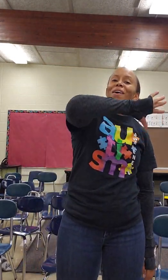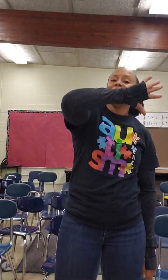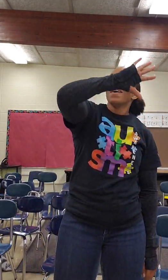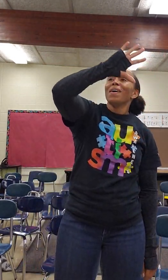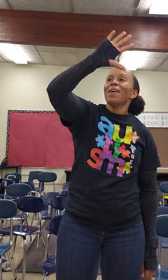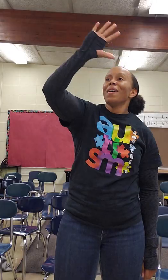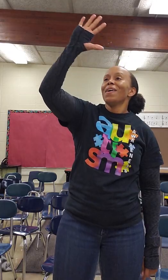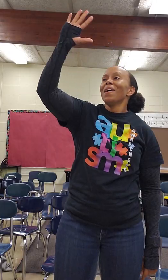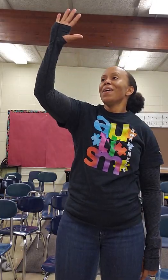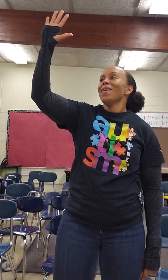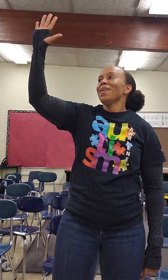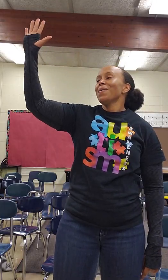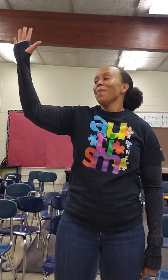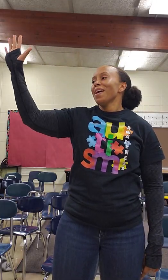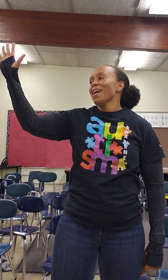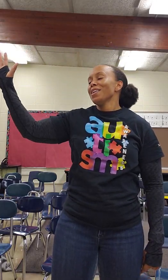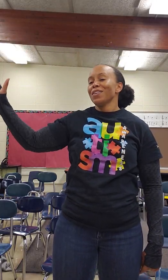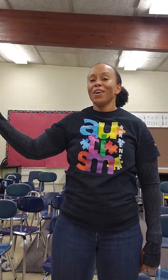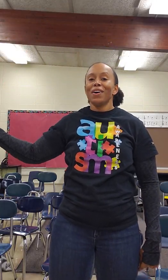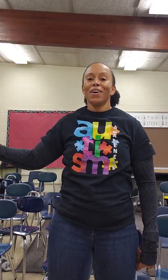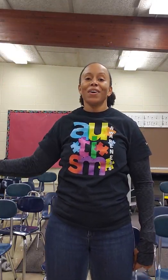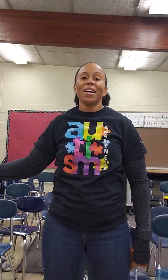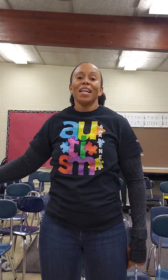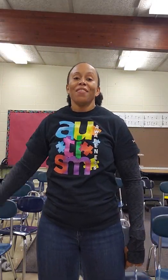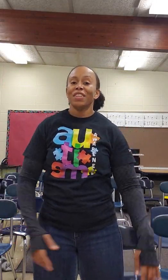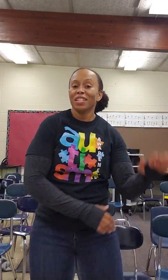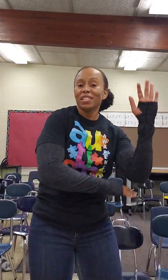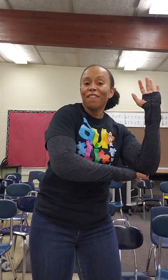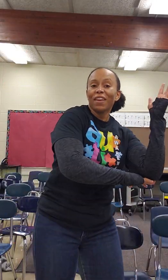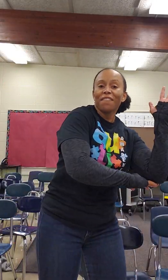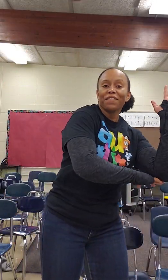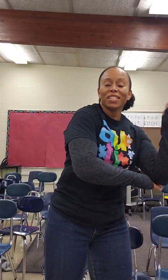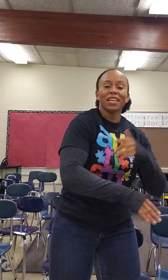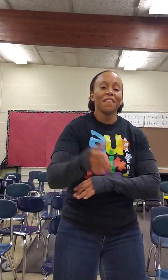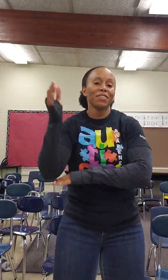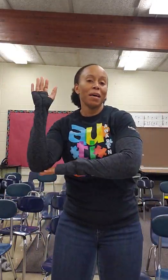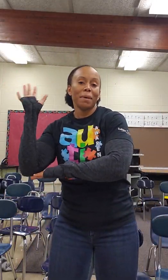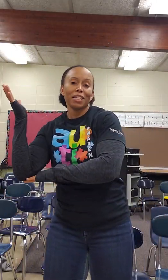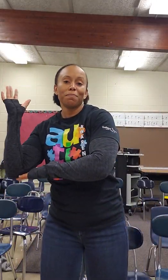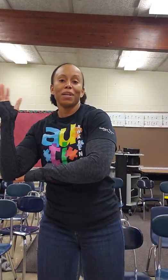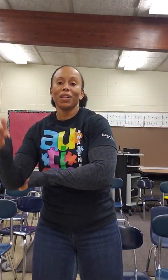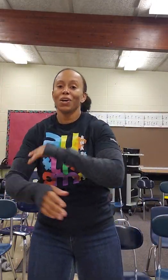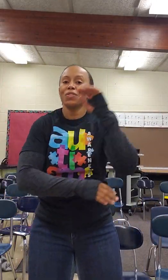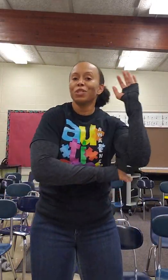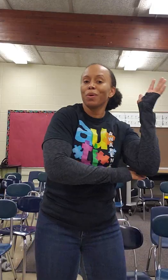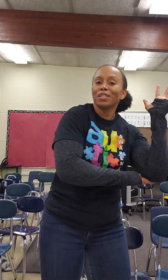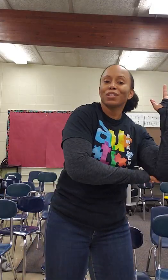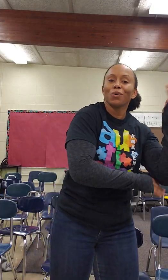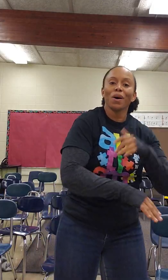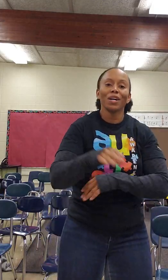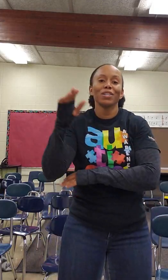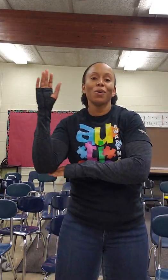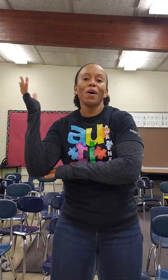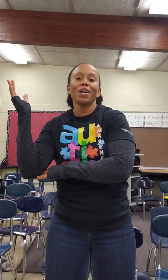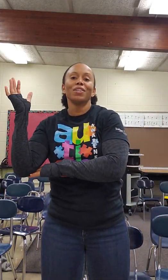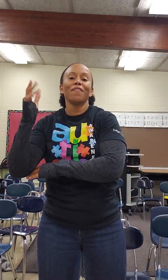wonder. This fluffy stuff that makes me glow. This winter wonder, wonderful